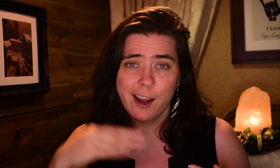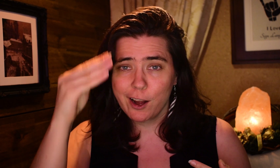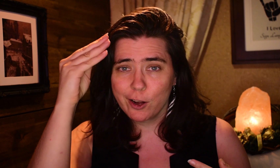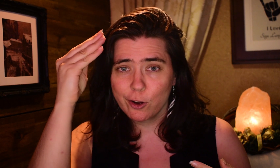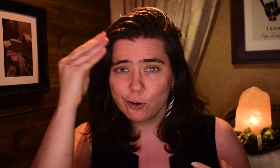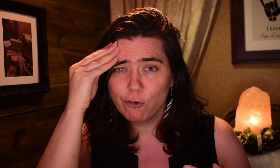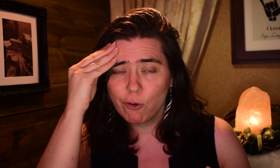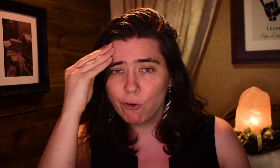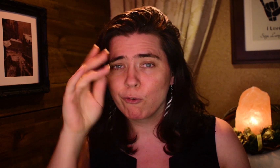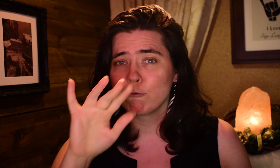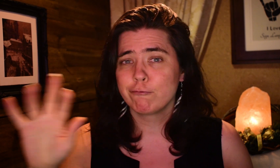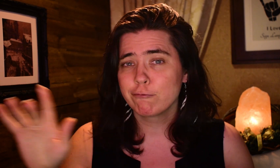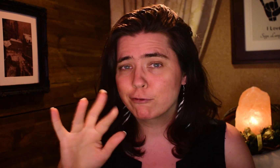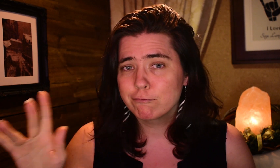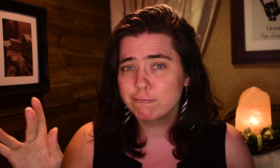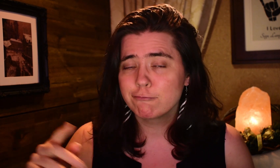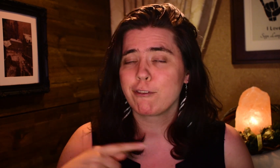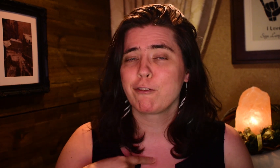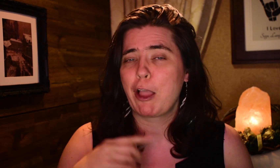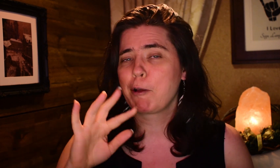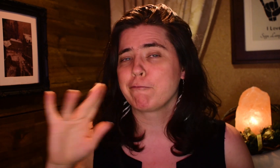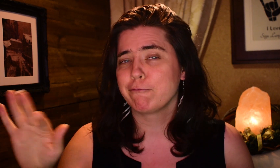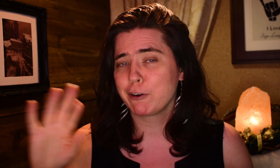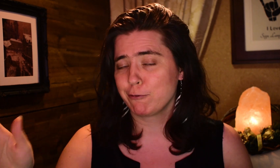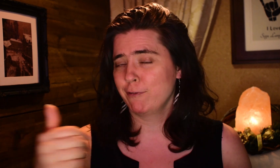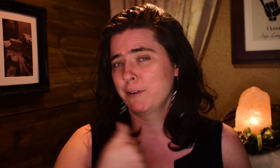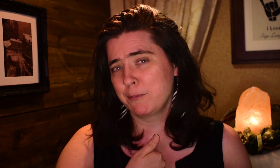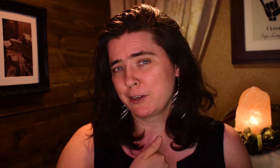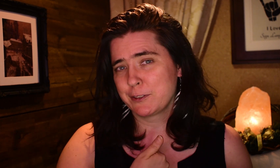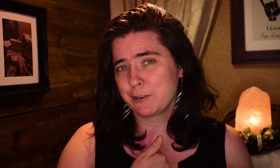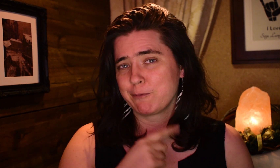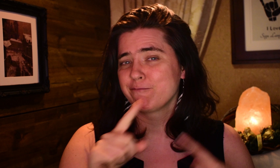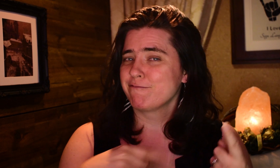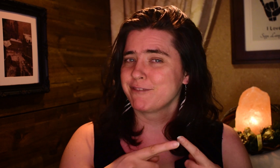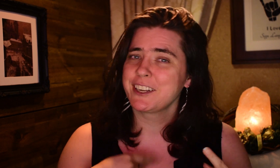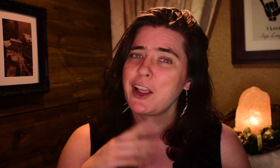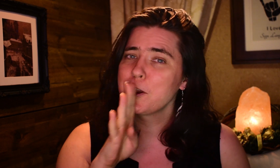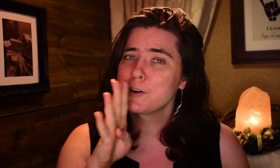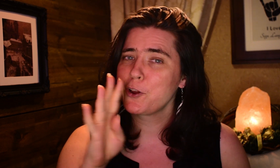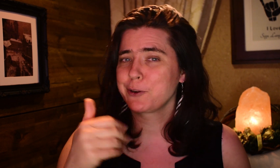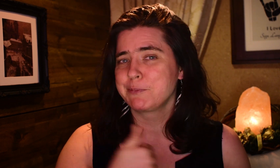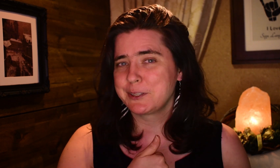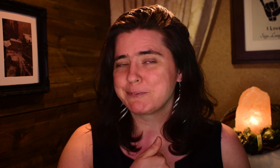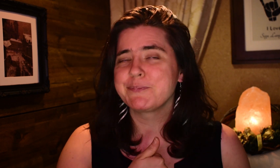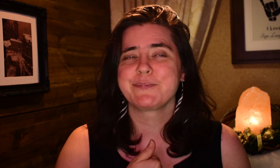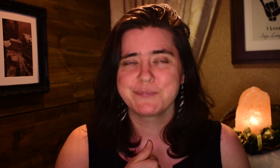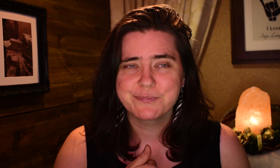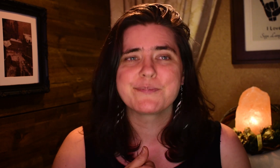When I learned the ABCs, I would fingerspell to myself. When I talked to